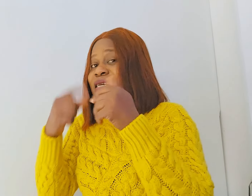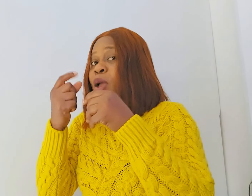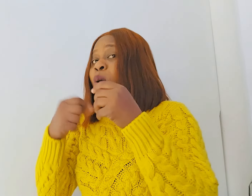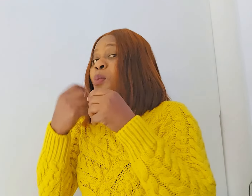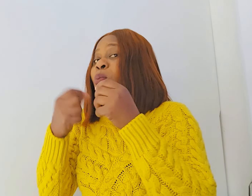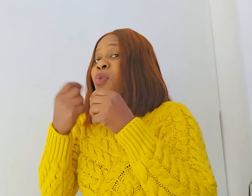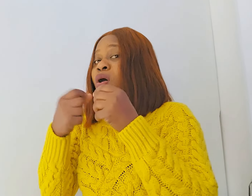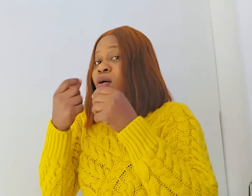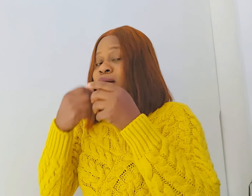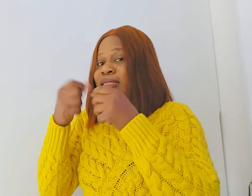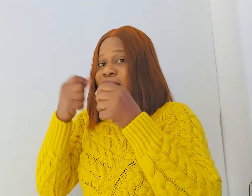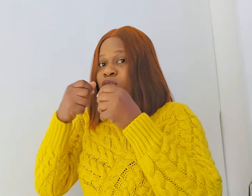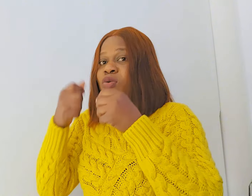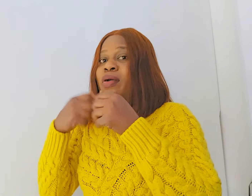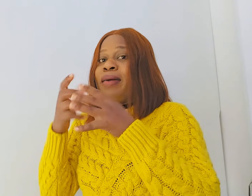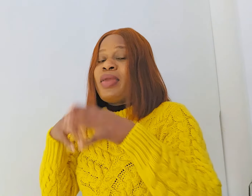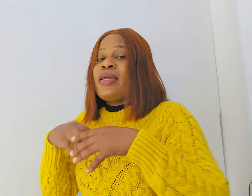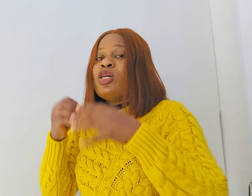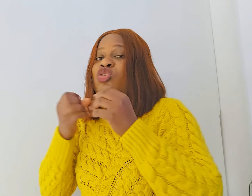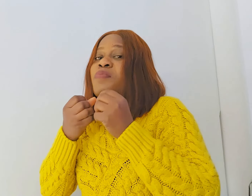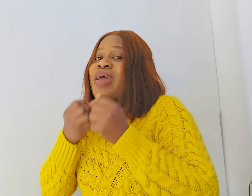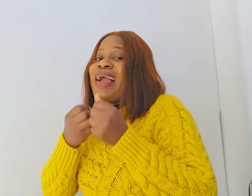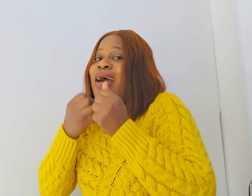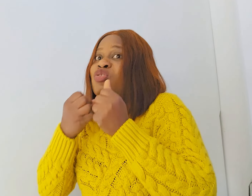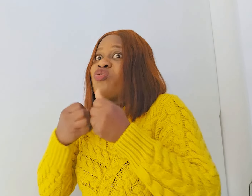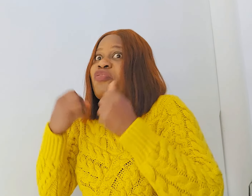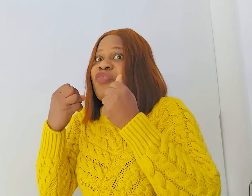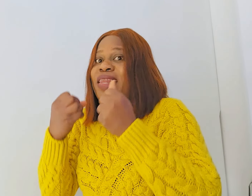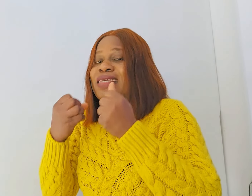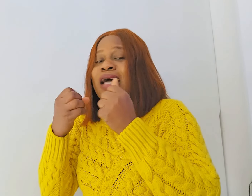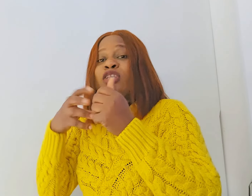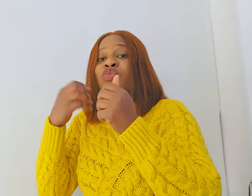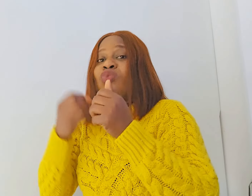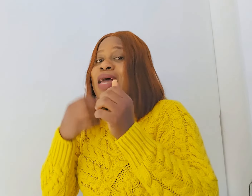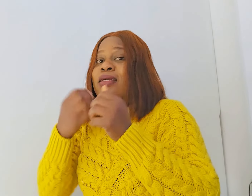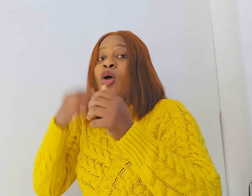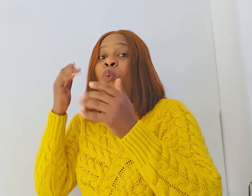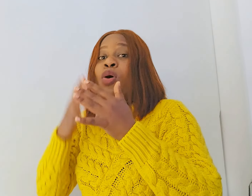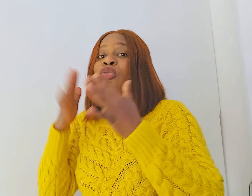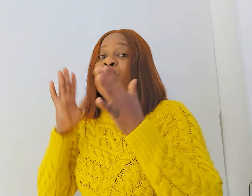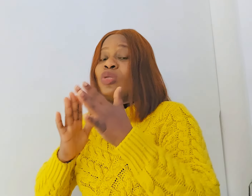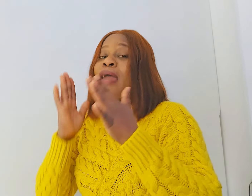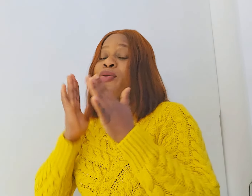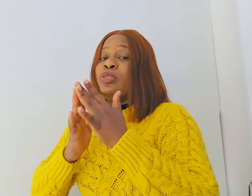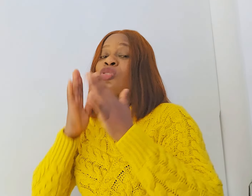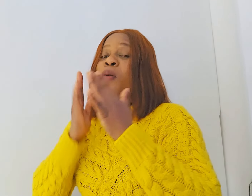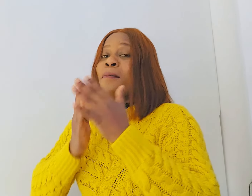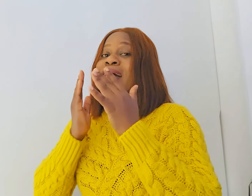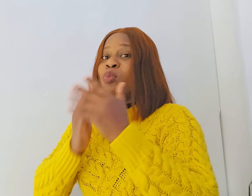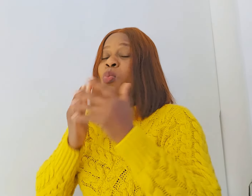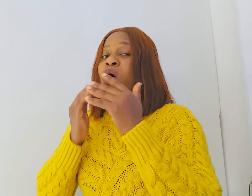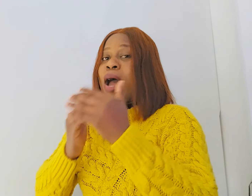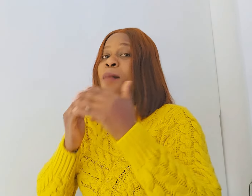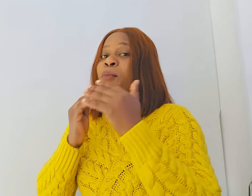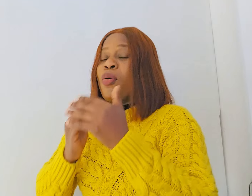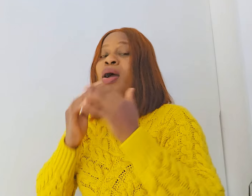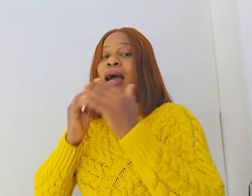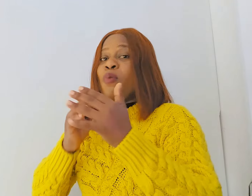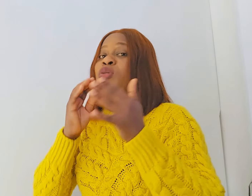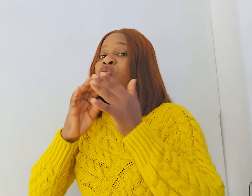more you know what i mean so you make her to feel it and she will like want you to like use your mouth more and more and once you